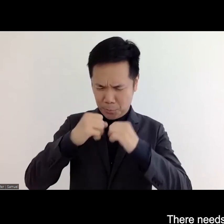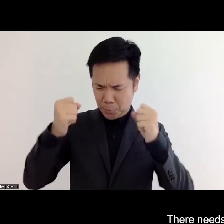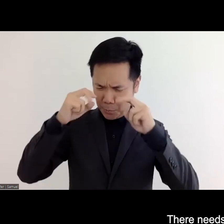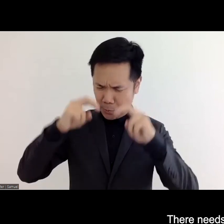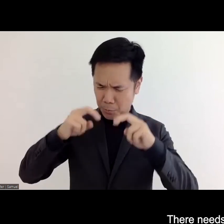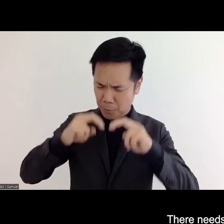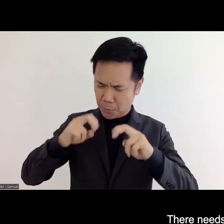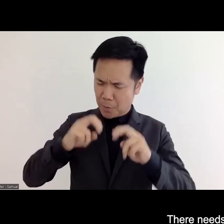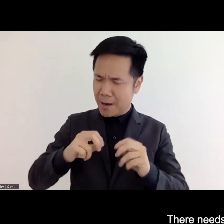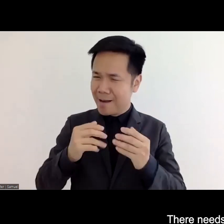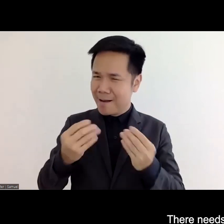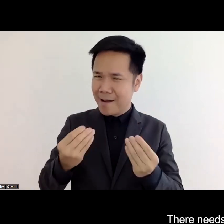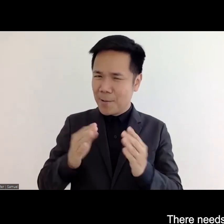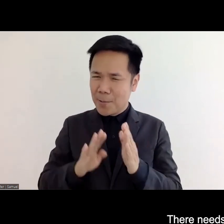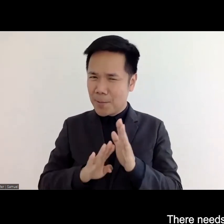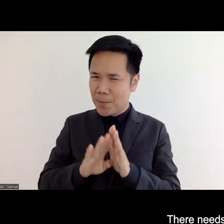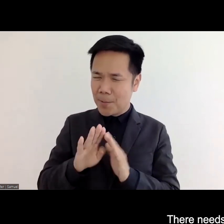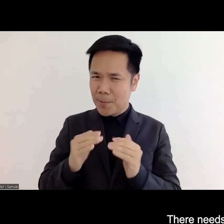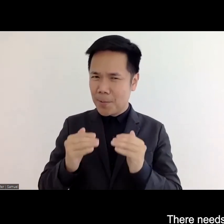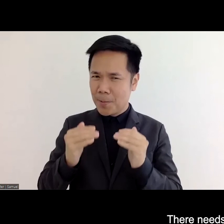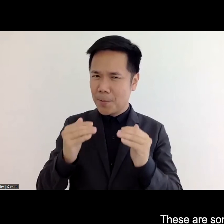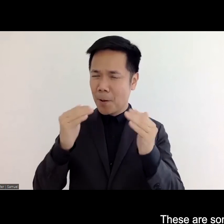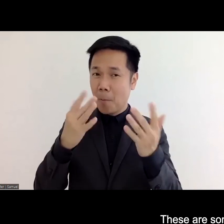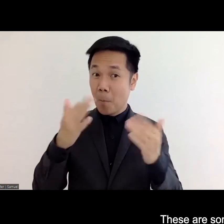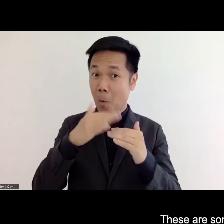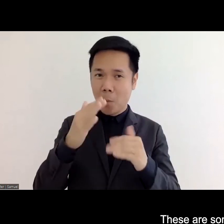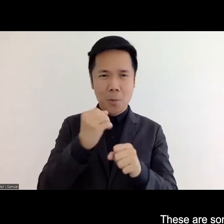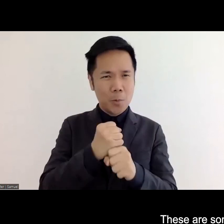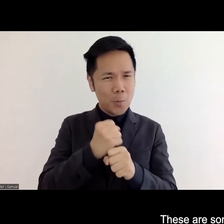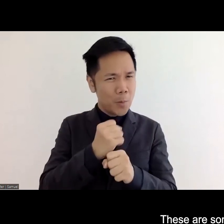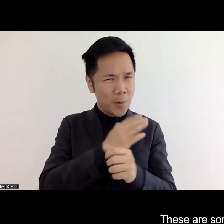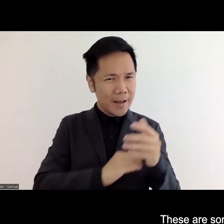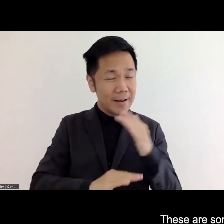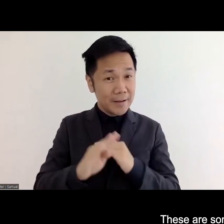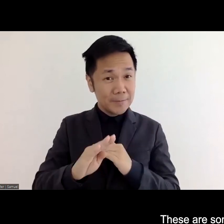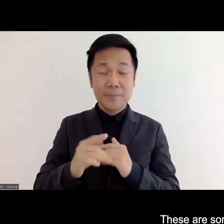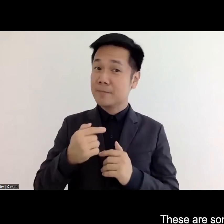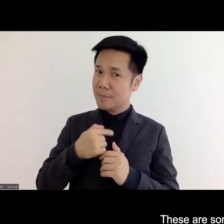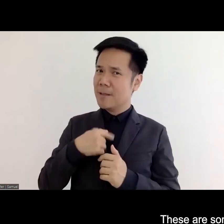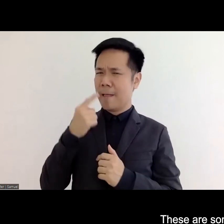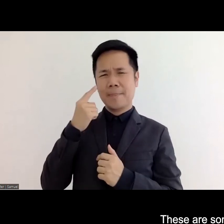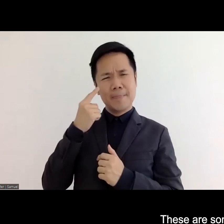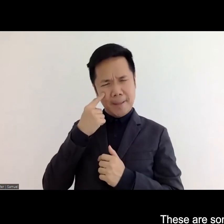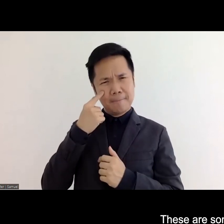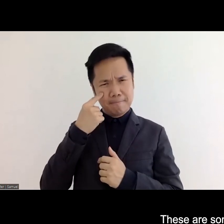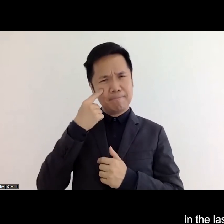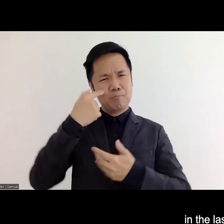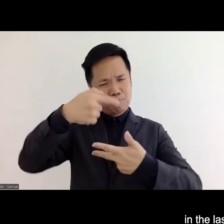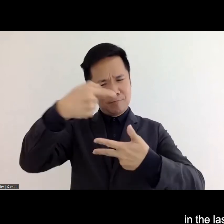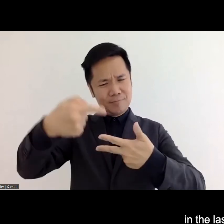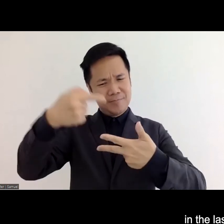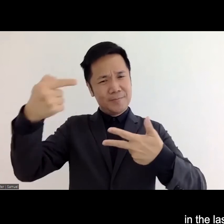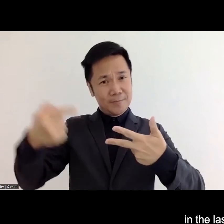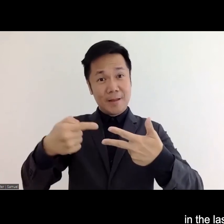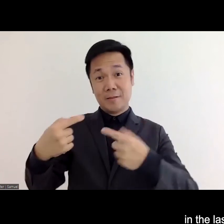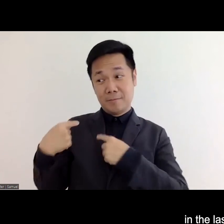like strategically oriented study of what's happening but these are some of the emerging trends that have been taking place in the